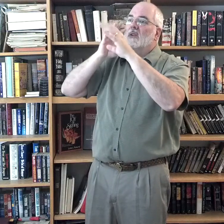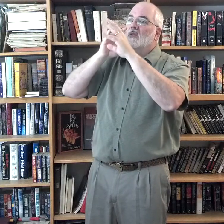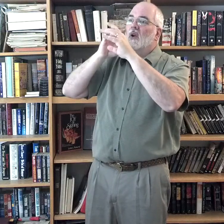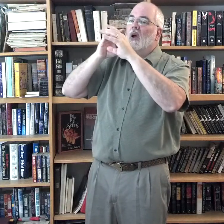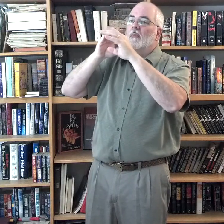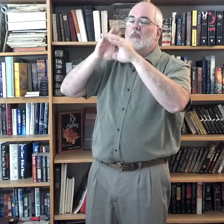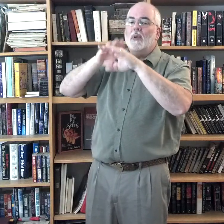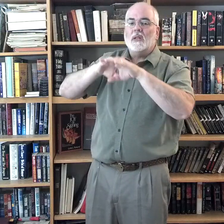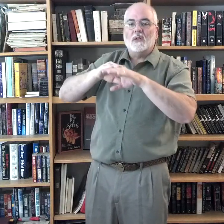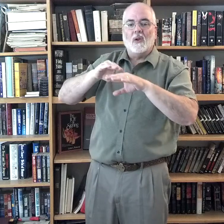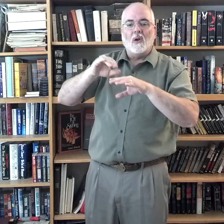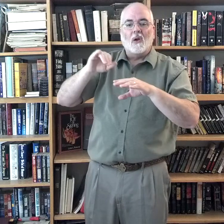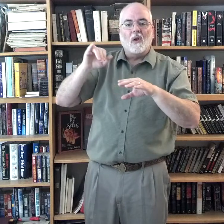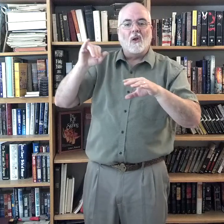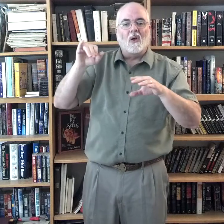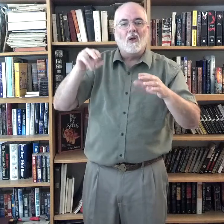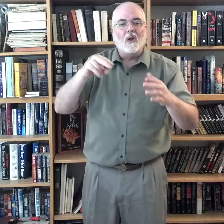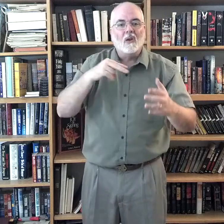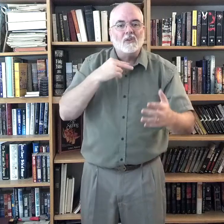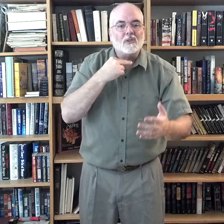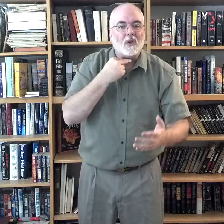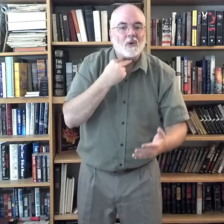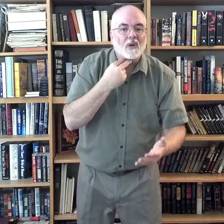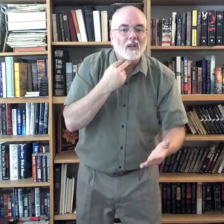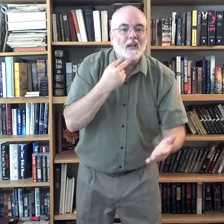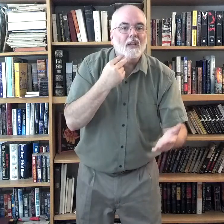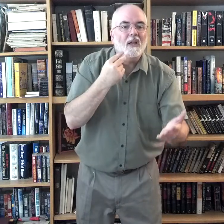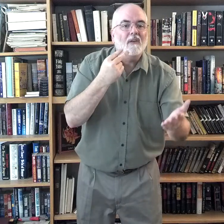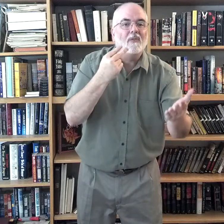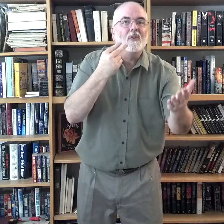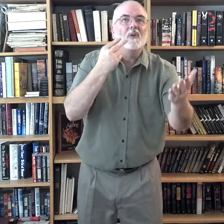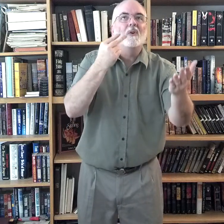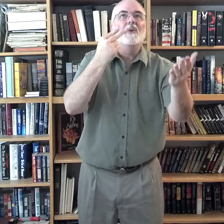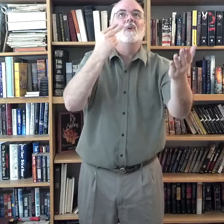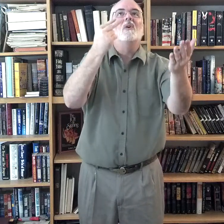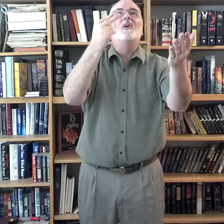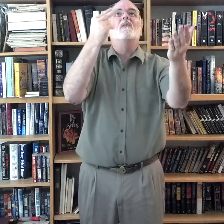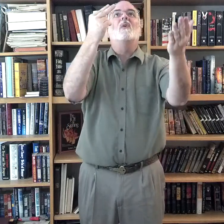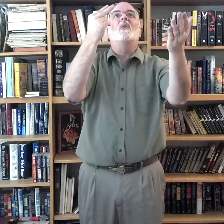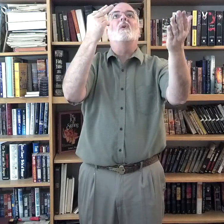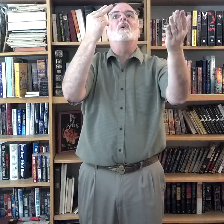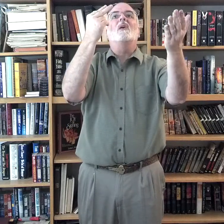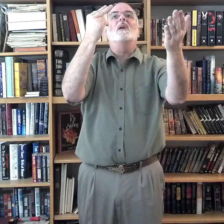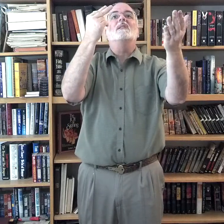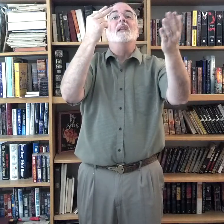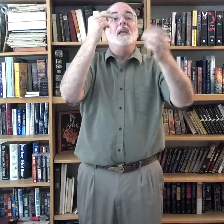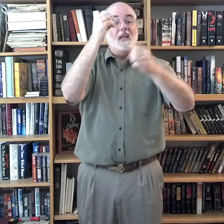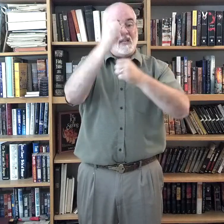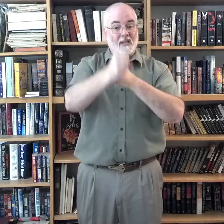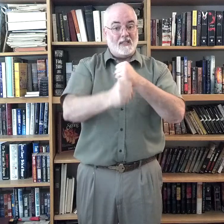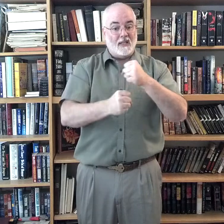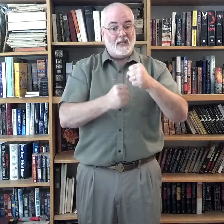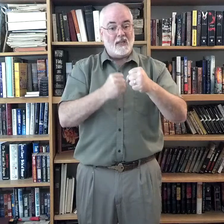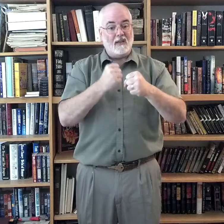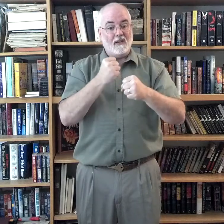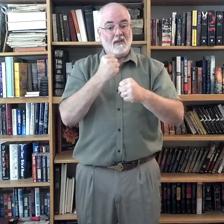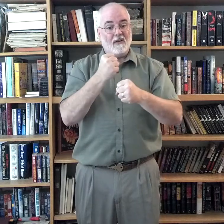trumpet's call. So lift your voice, it's the year